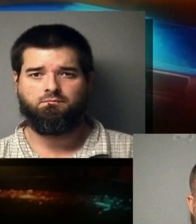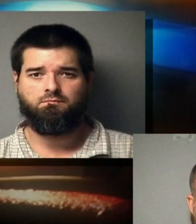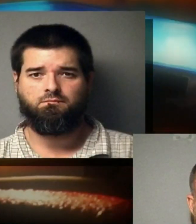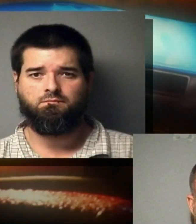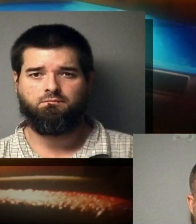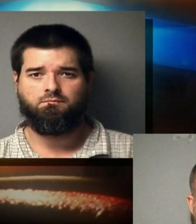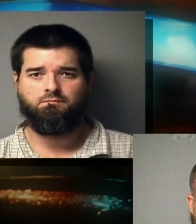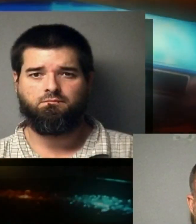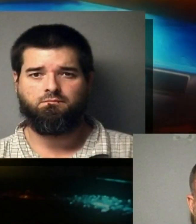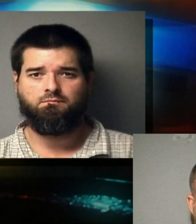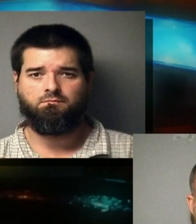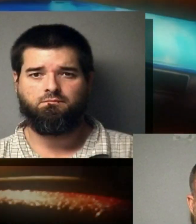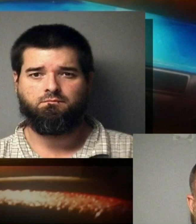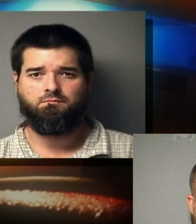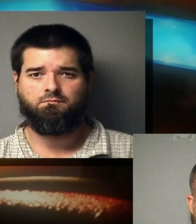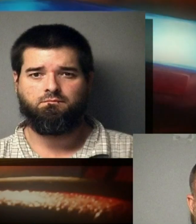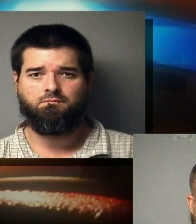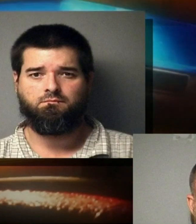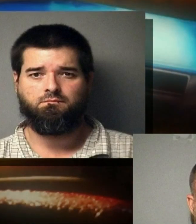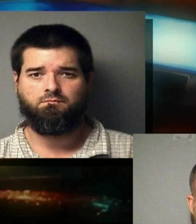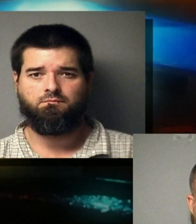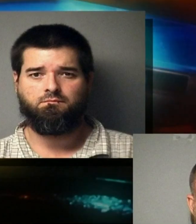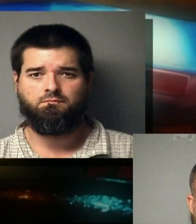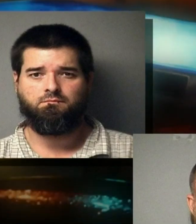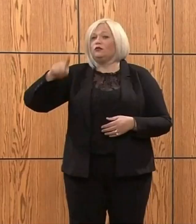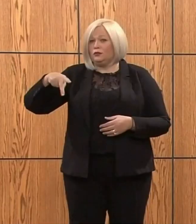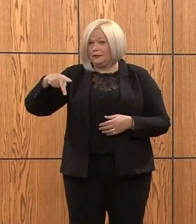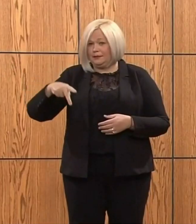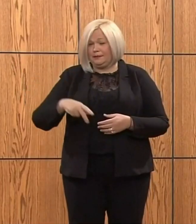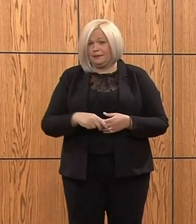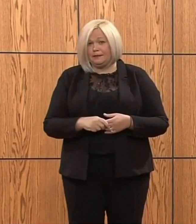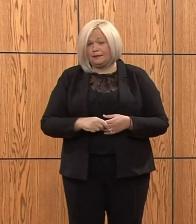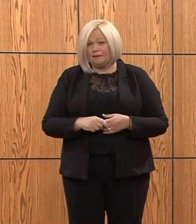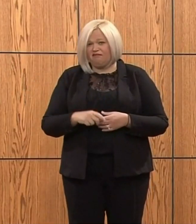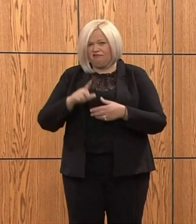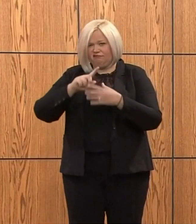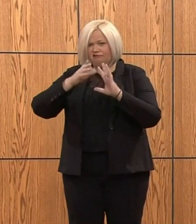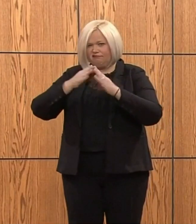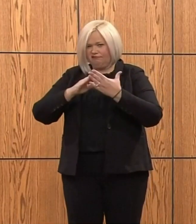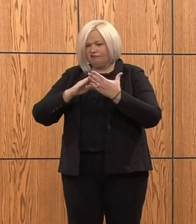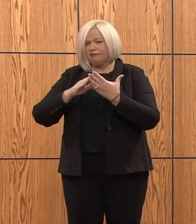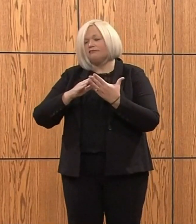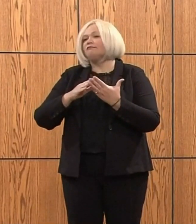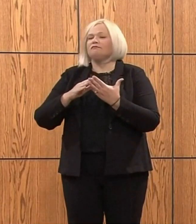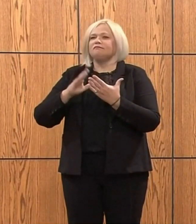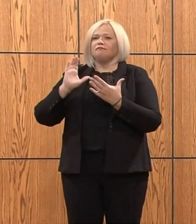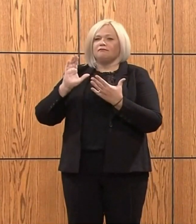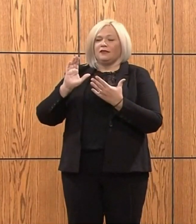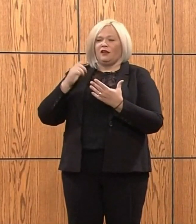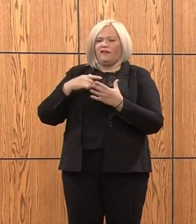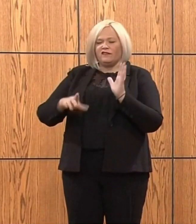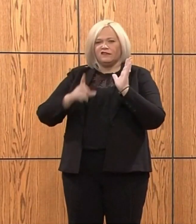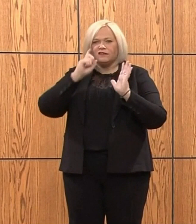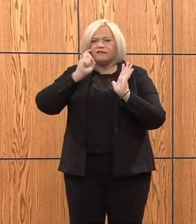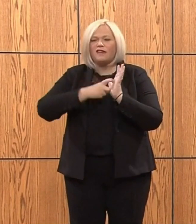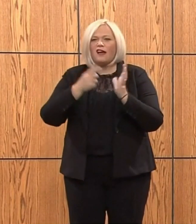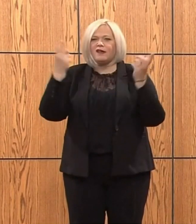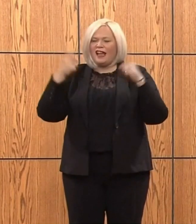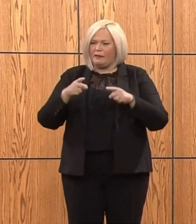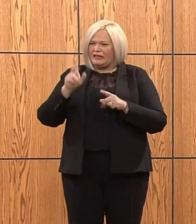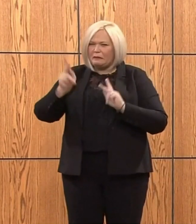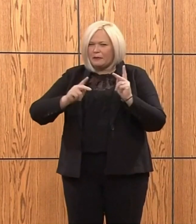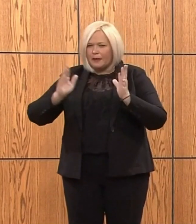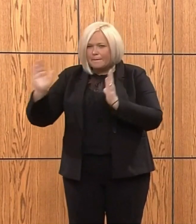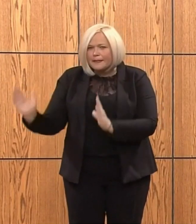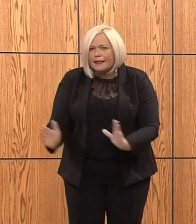targeting law enforcement and the Michigan State Capitol building. Our efforts uncovered elaborate plans to endanger the lives